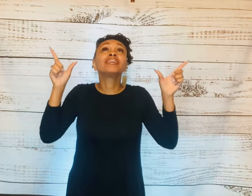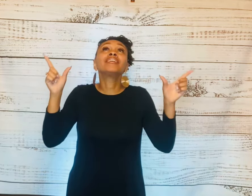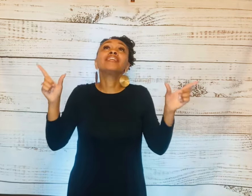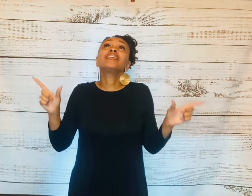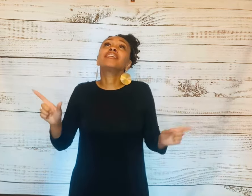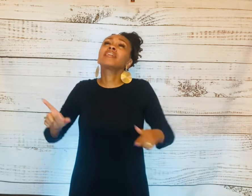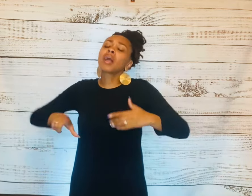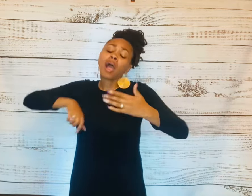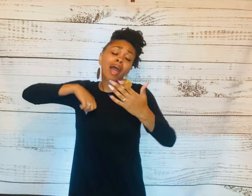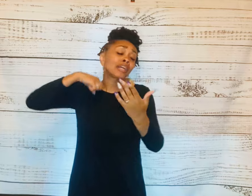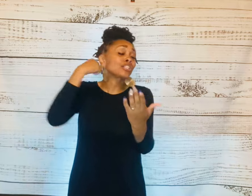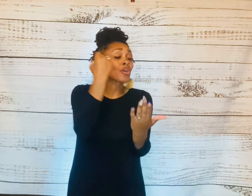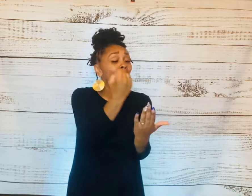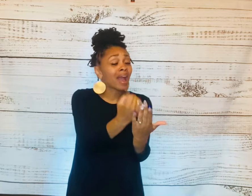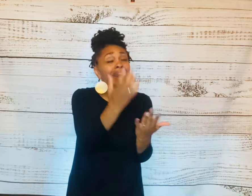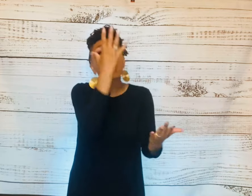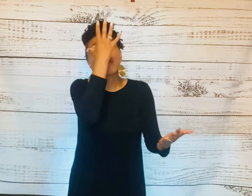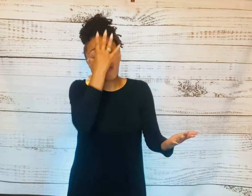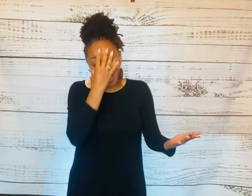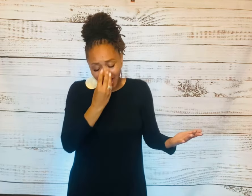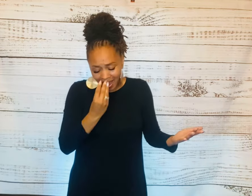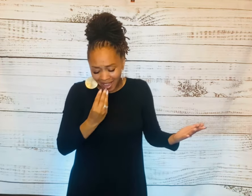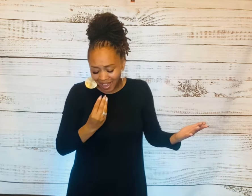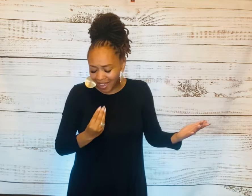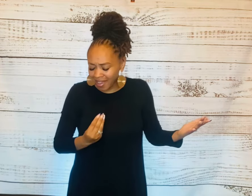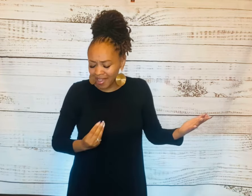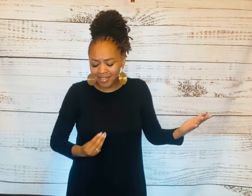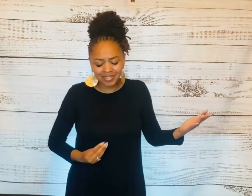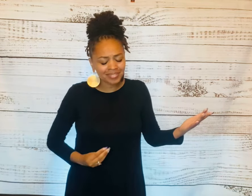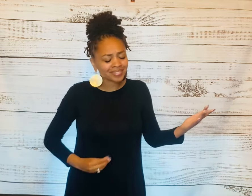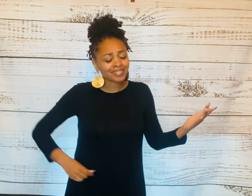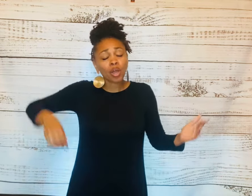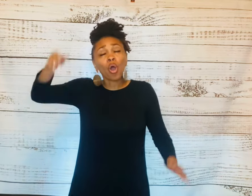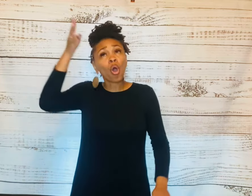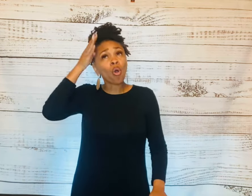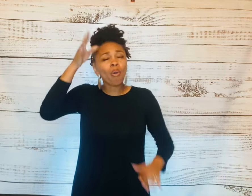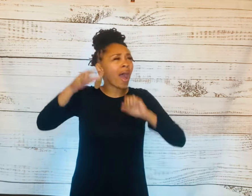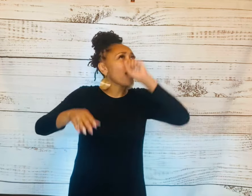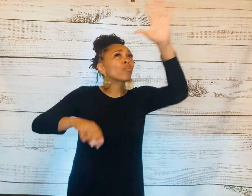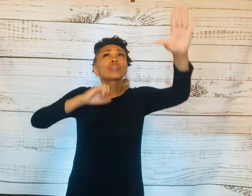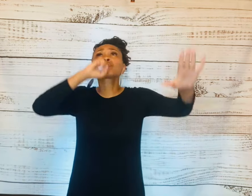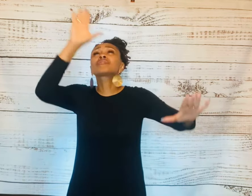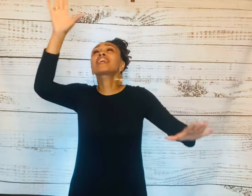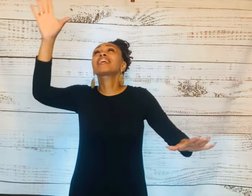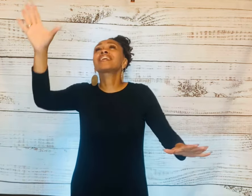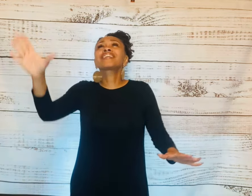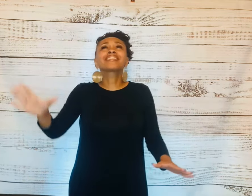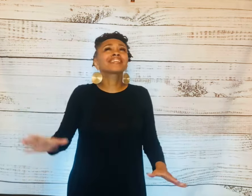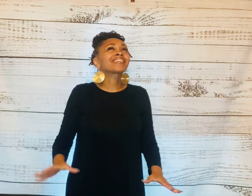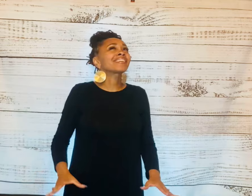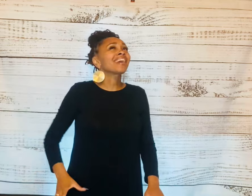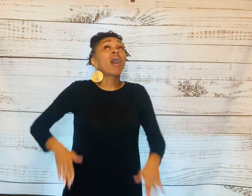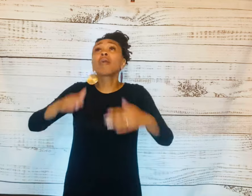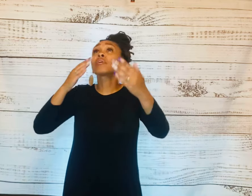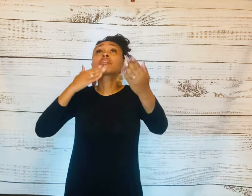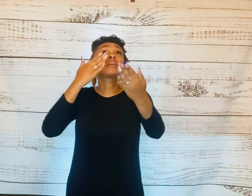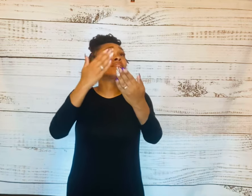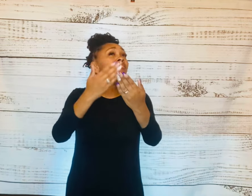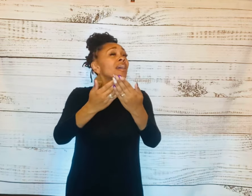Until I lay my head For I will sing for the goodness